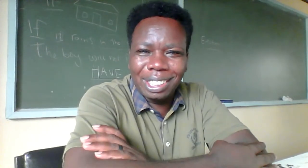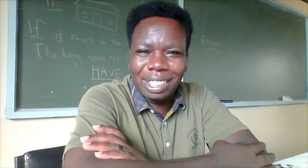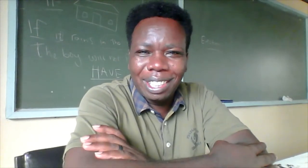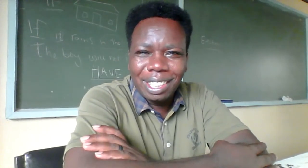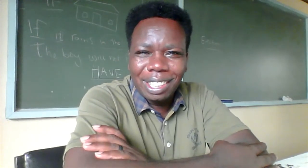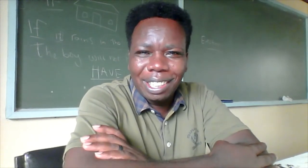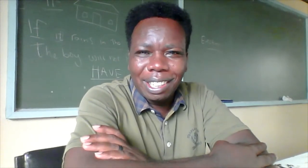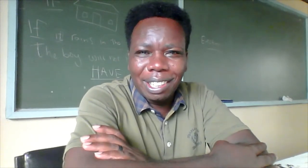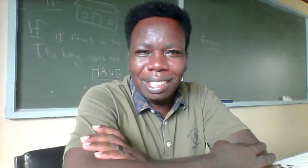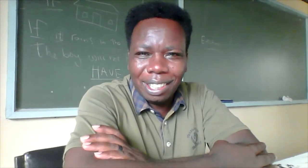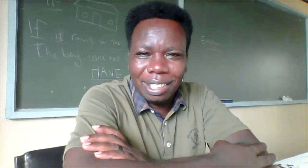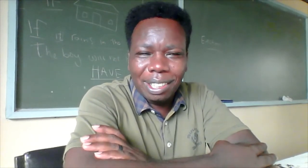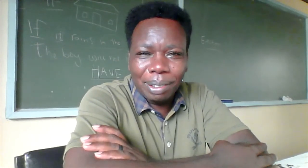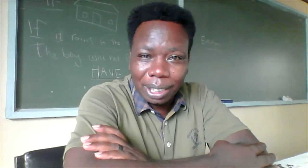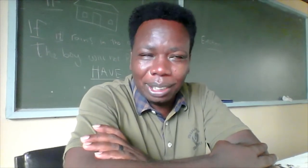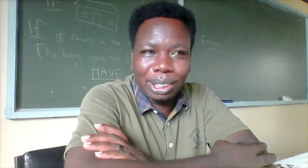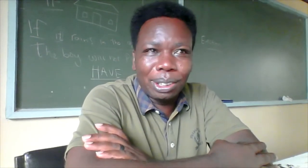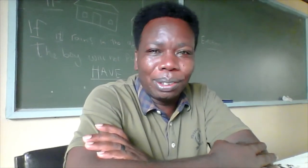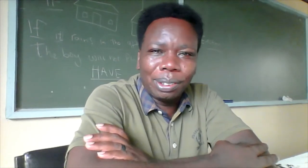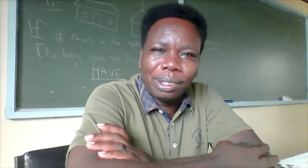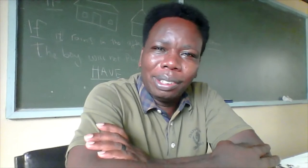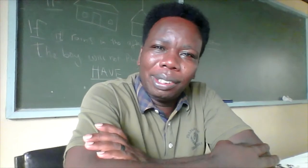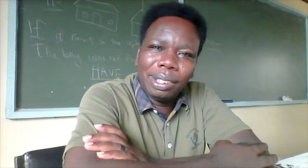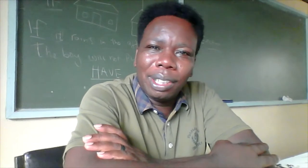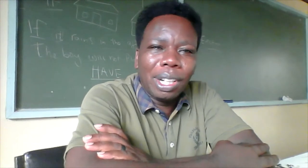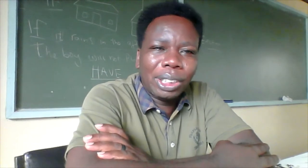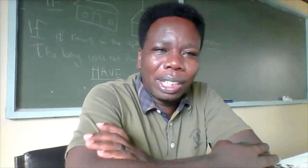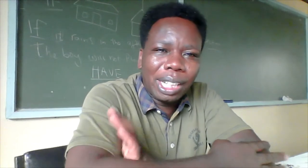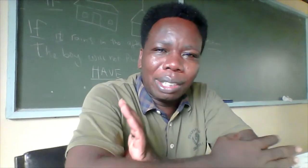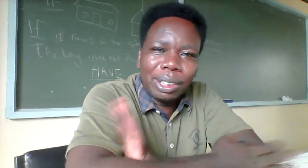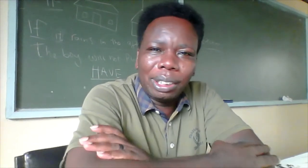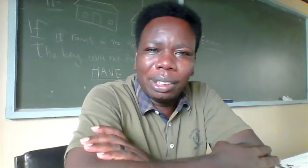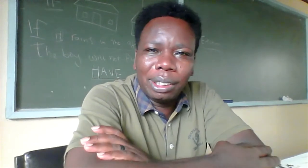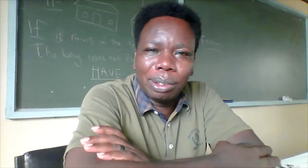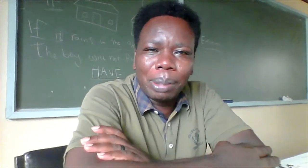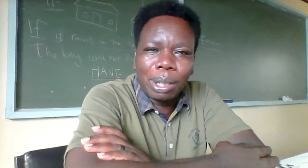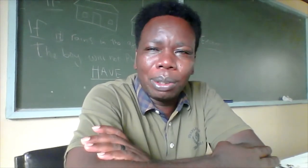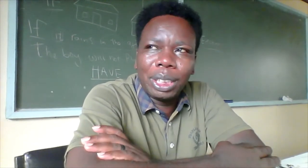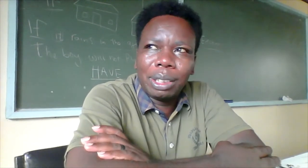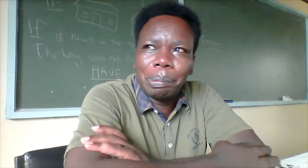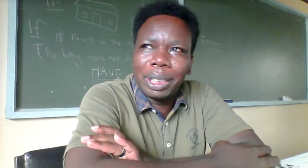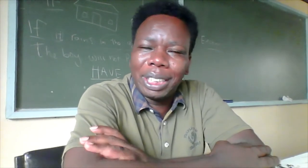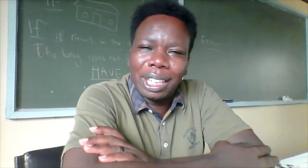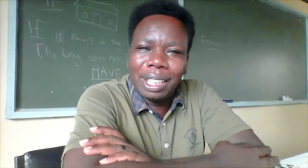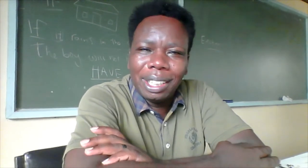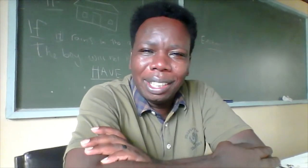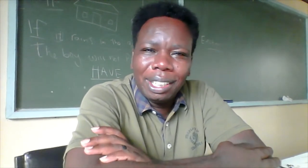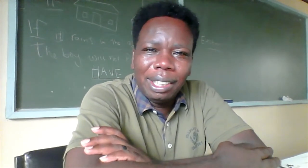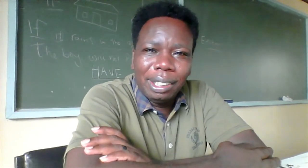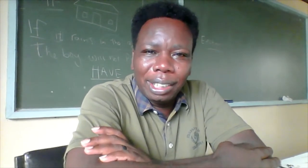oh we can teach you all sign language to be a good interpreter yes